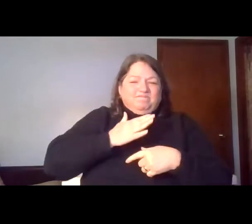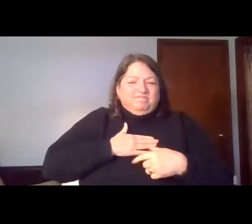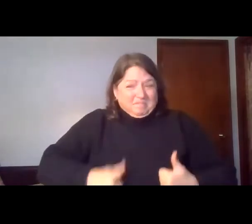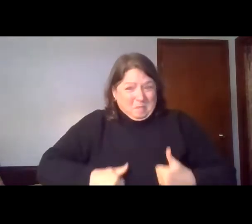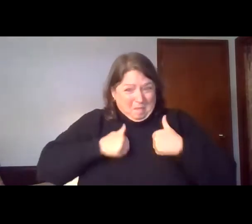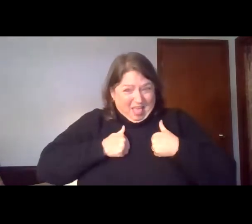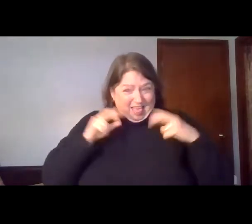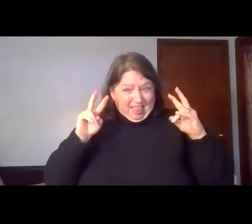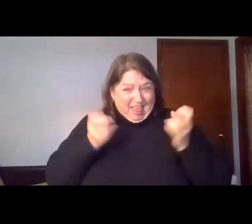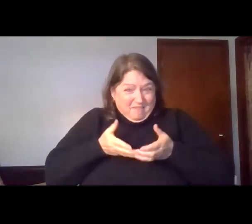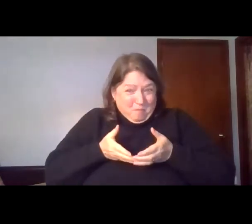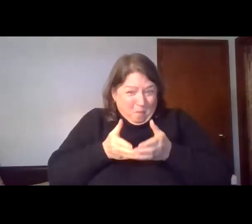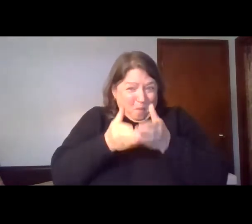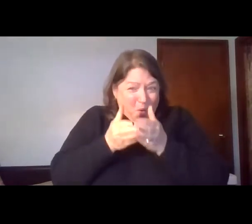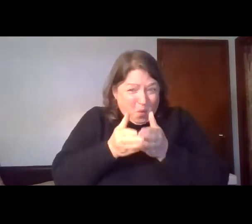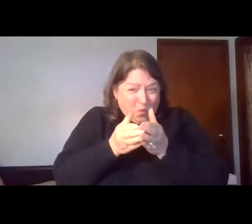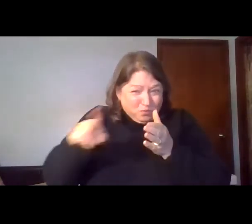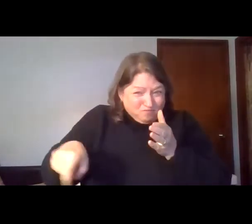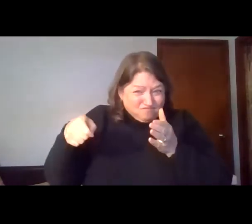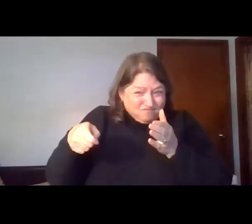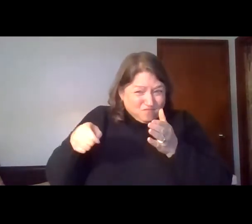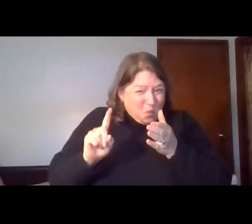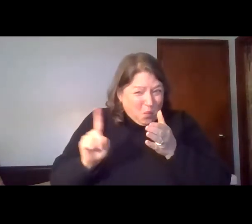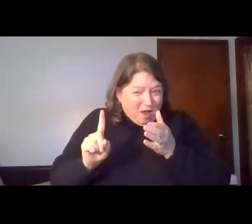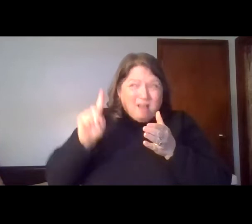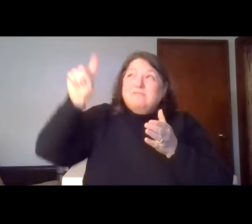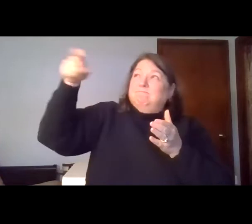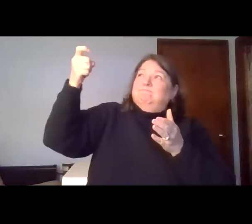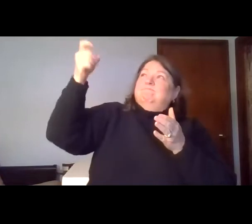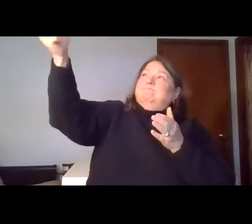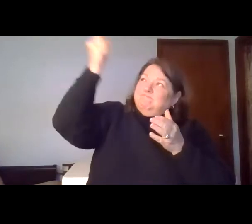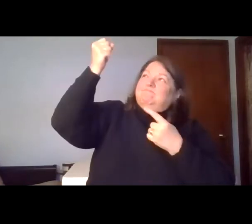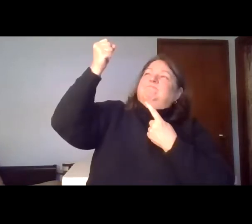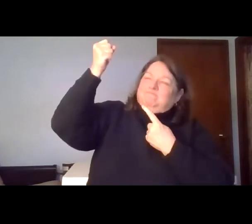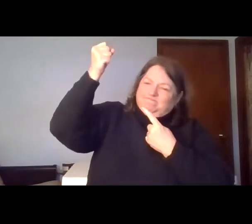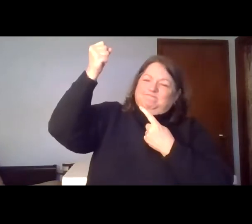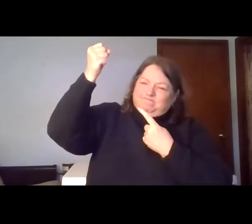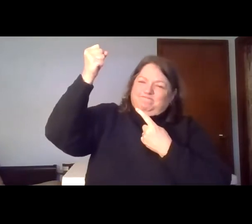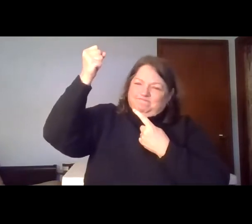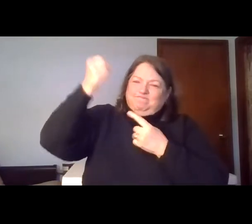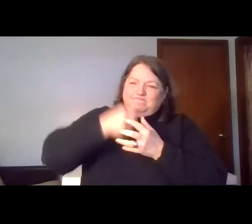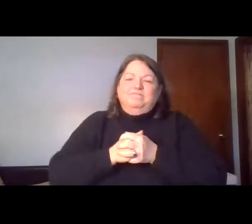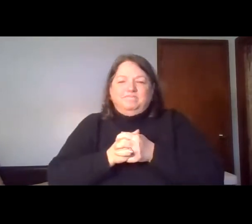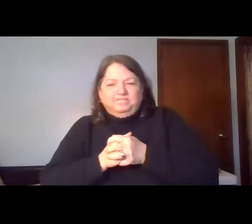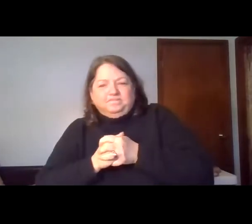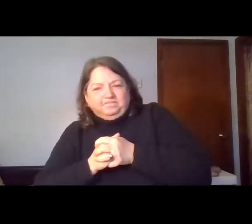My anchor holds within the veil.